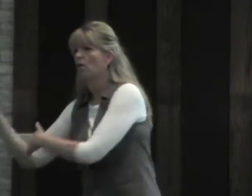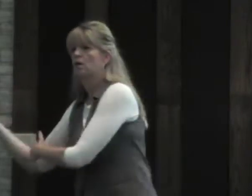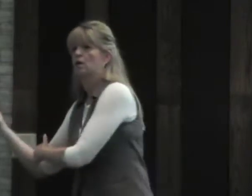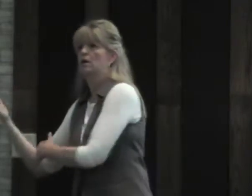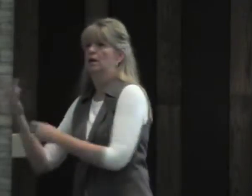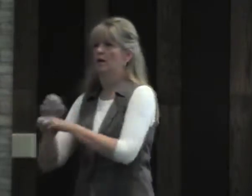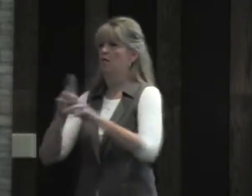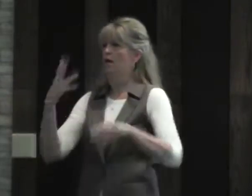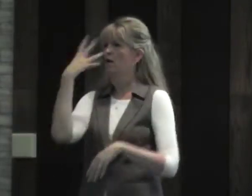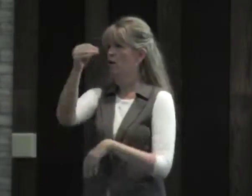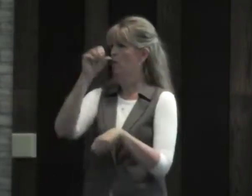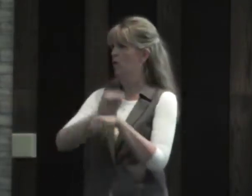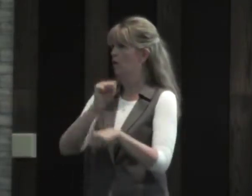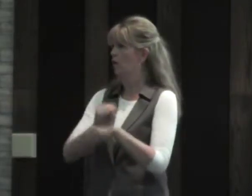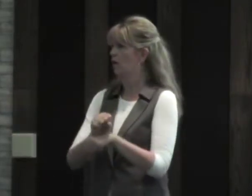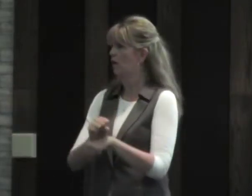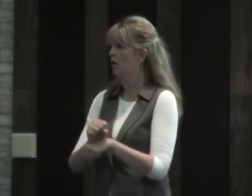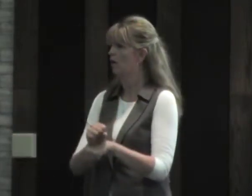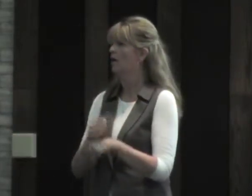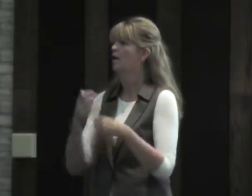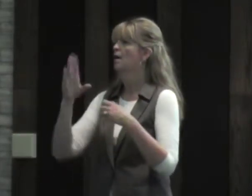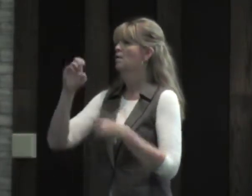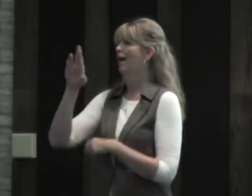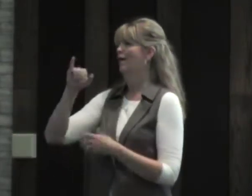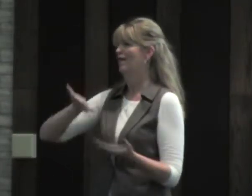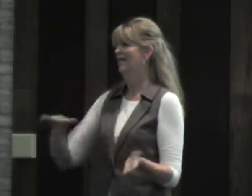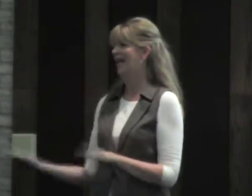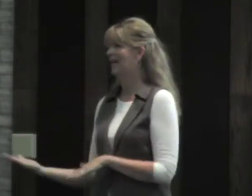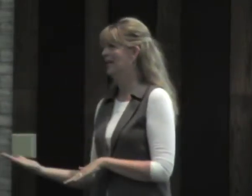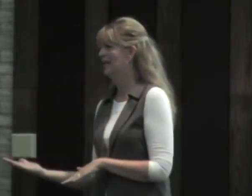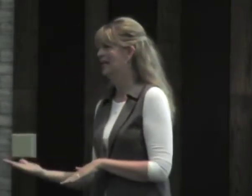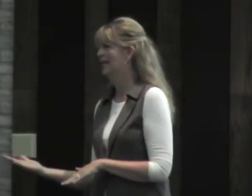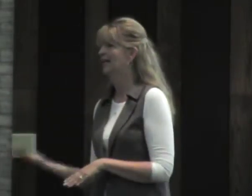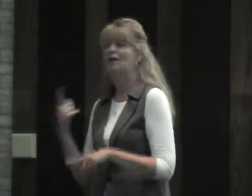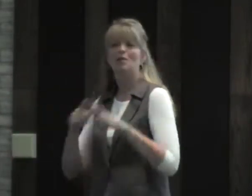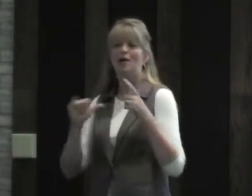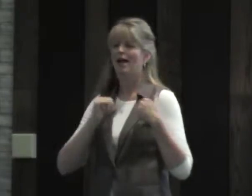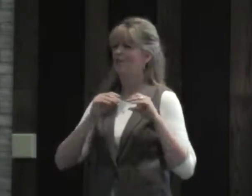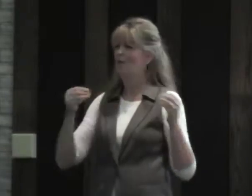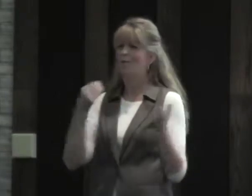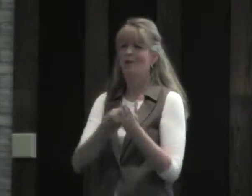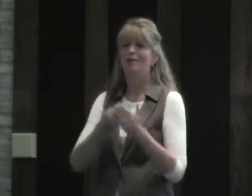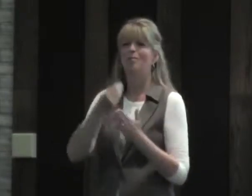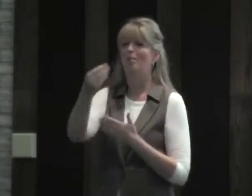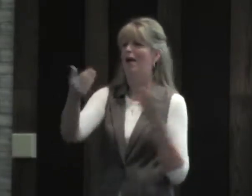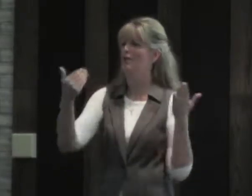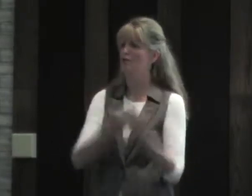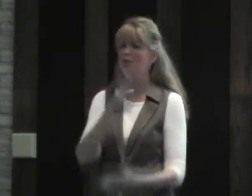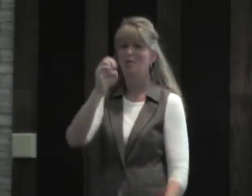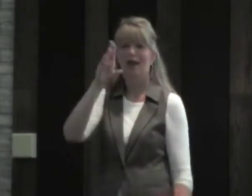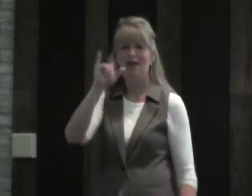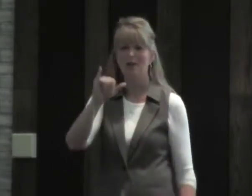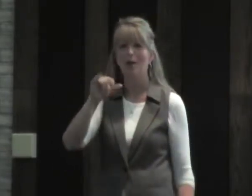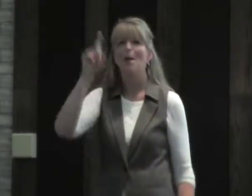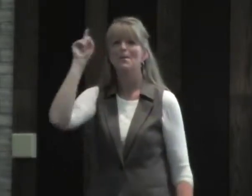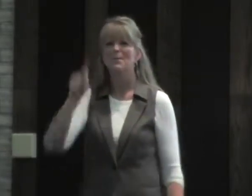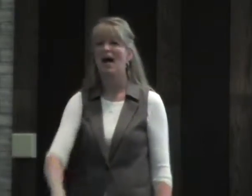And every morning, when I got ready to go to work, my battery was dead. And I had no money to buy a new battery.